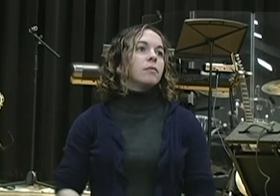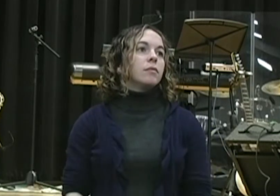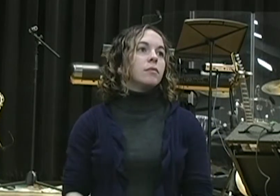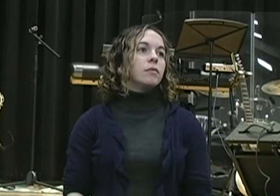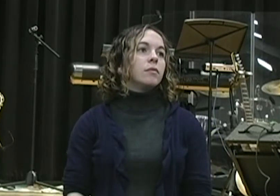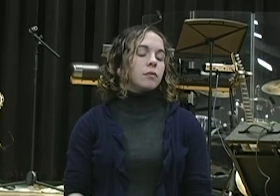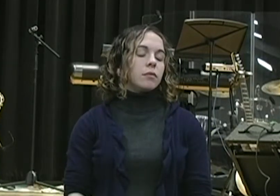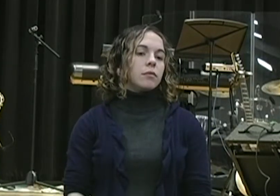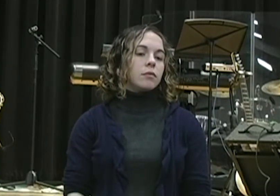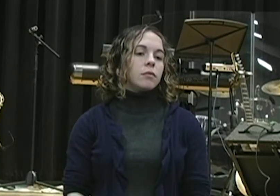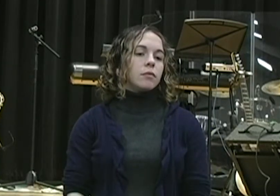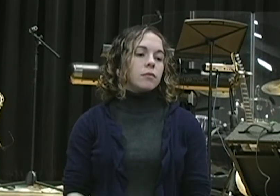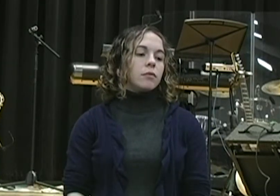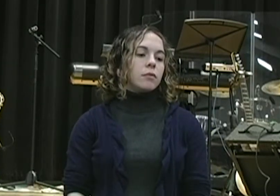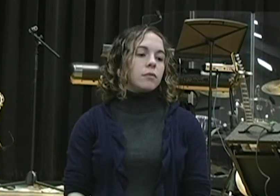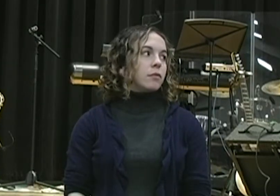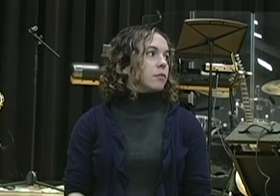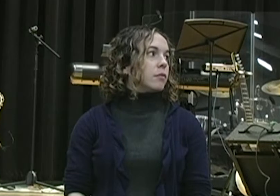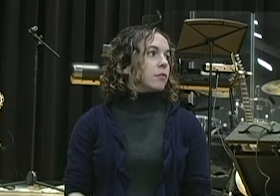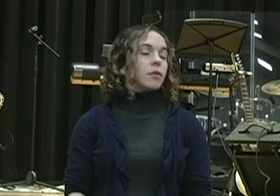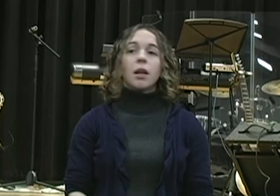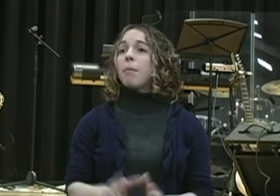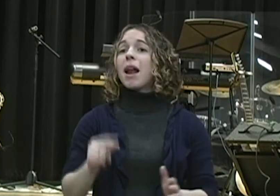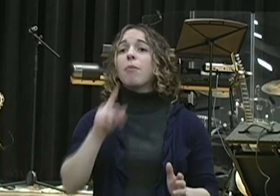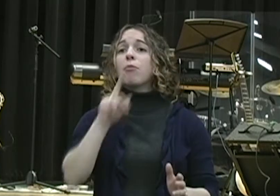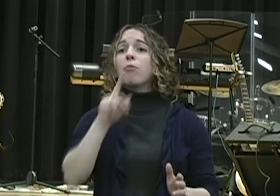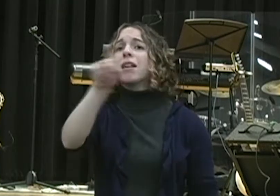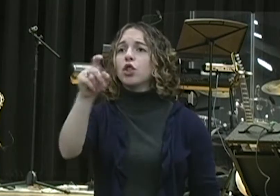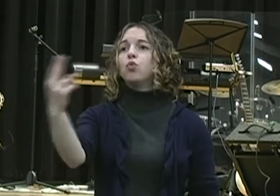Please, as polite as I can, please join me for 21 days.